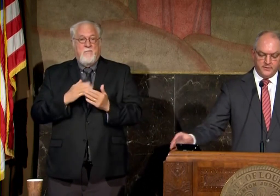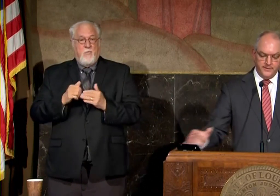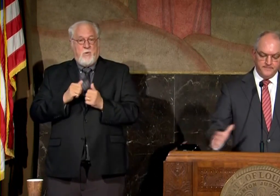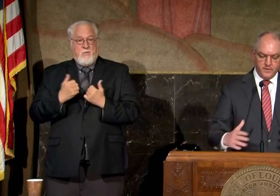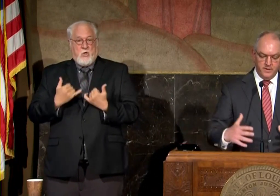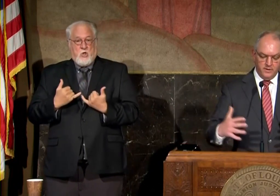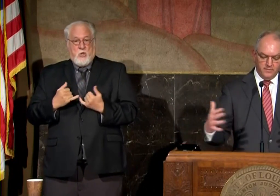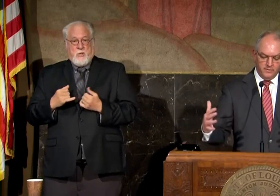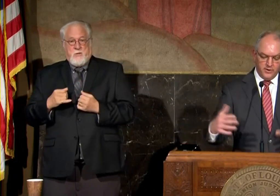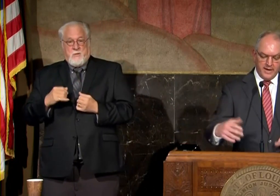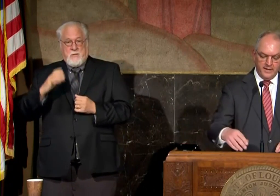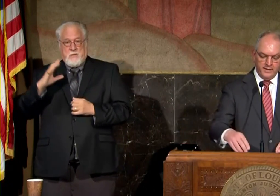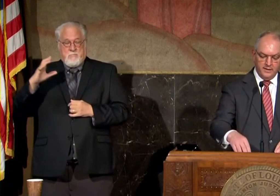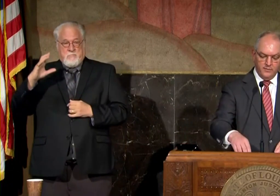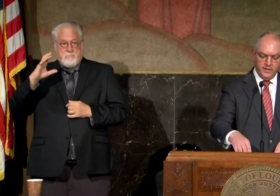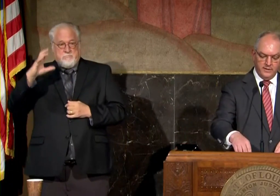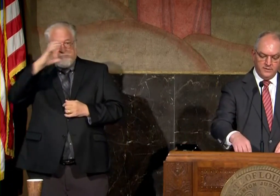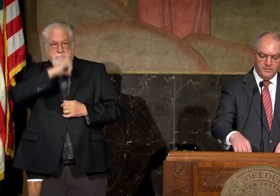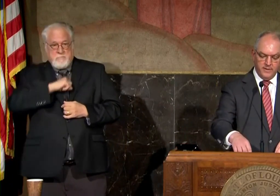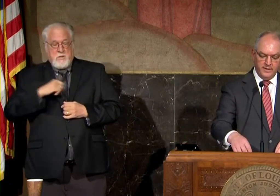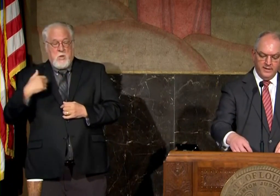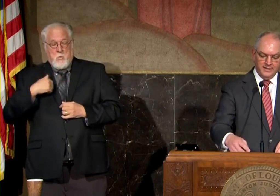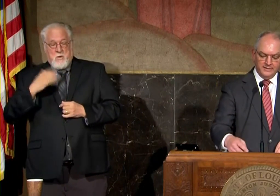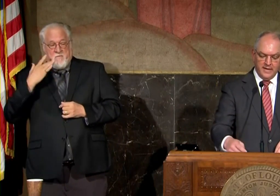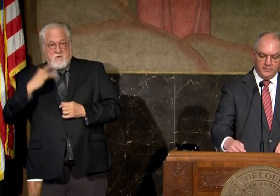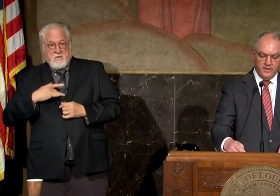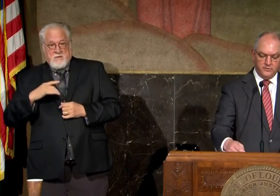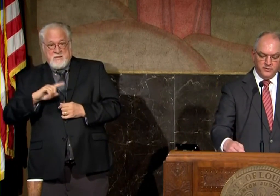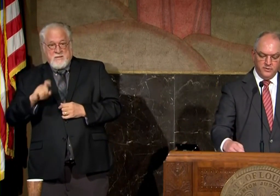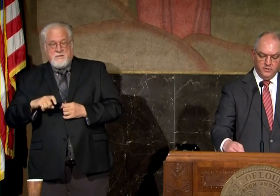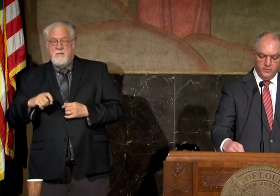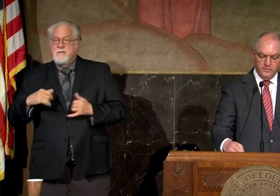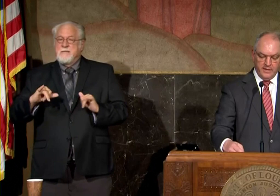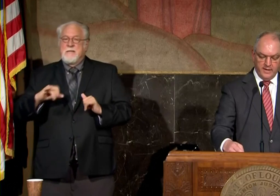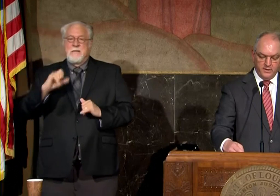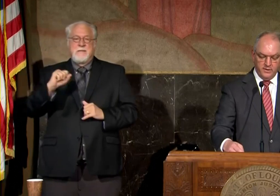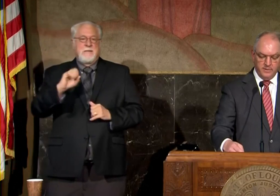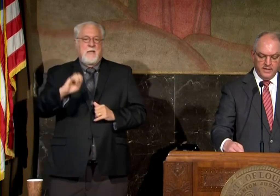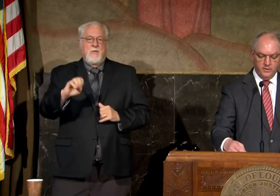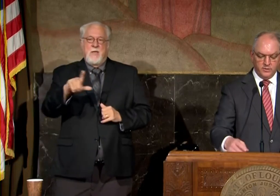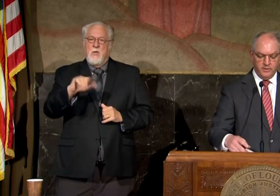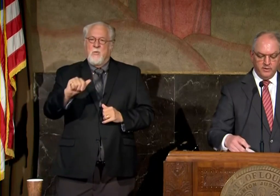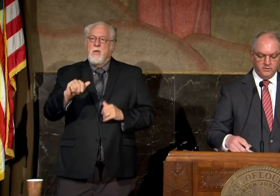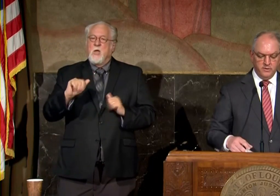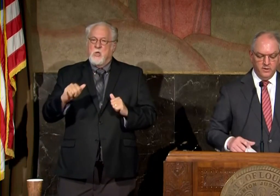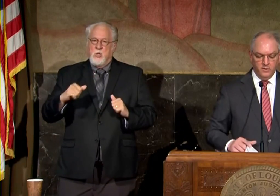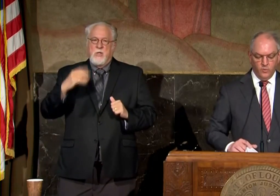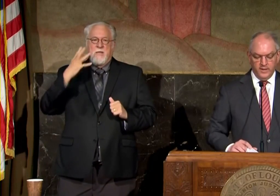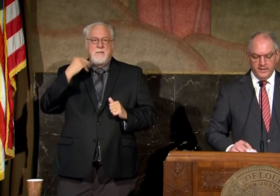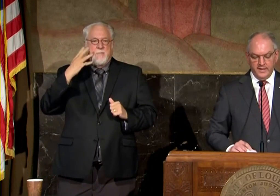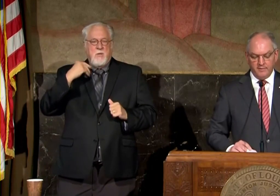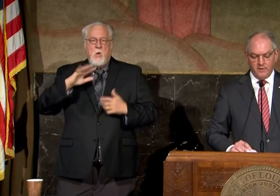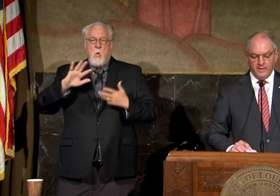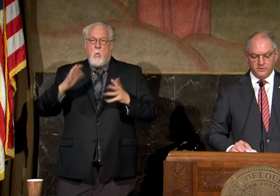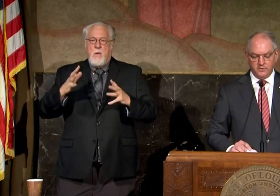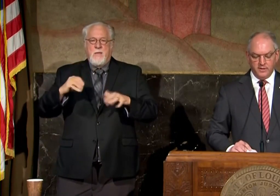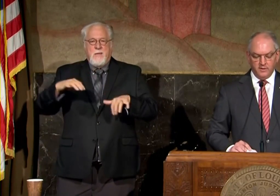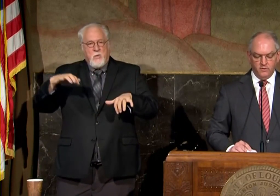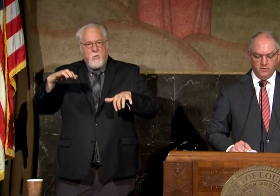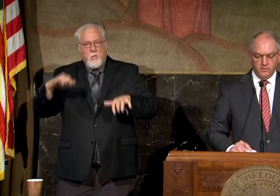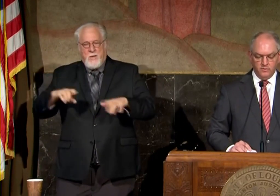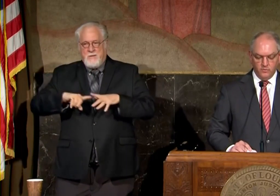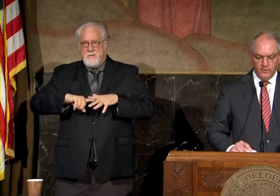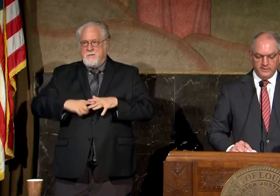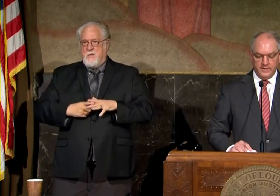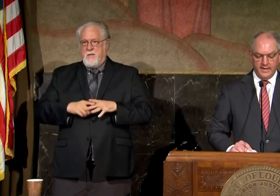trajectory or tracking that we anticipate southeastern louisiana could begin to experience wind and heavy rain starting